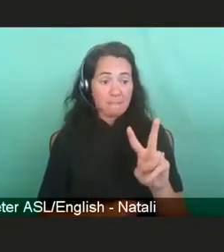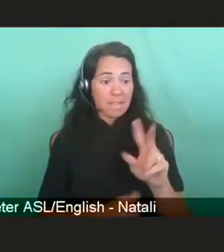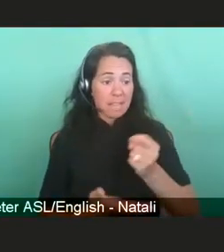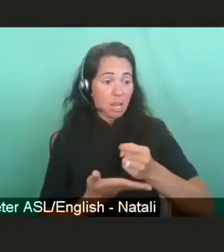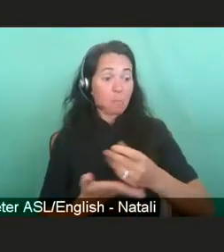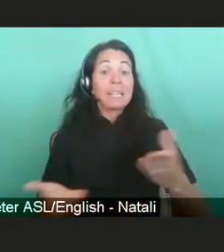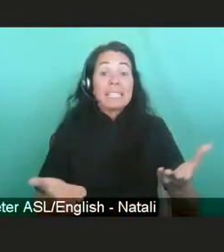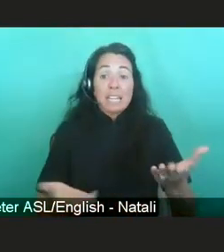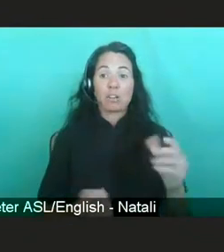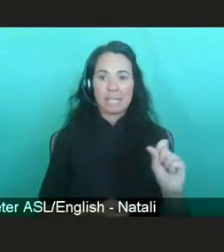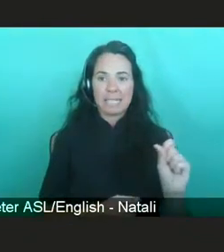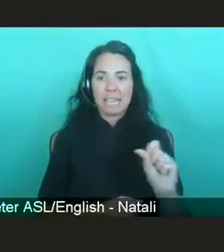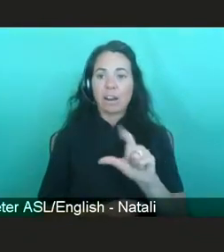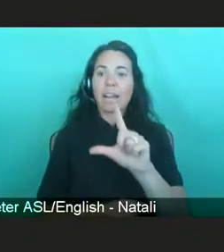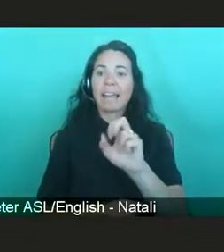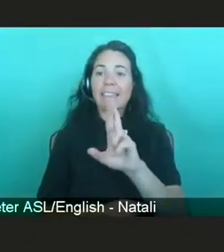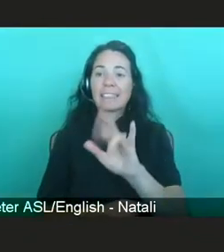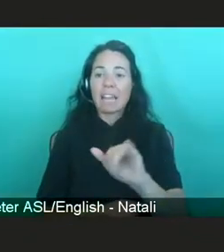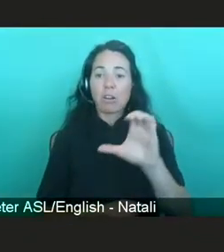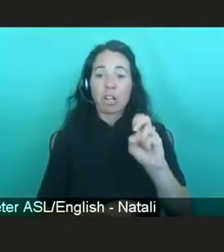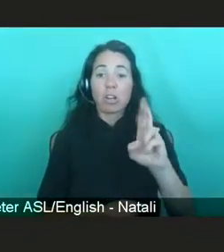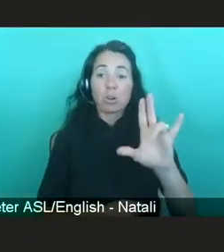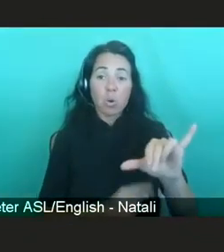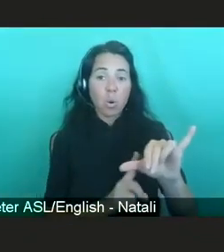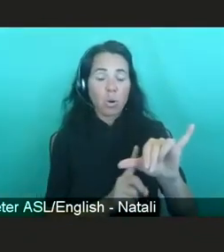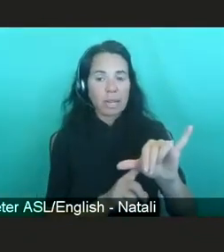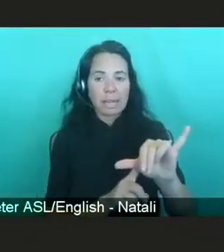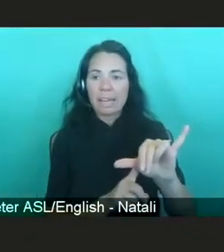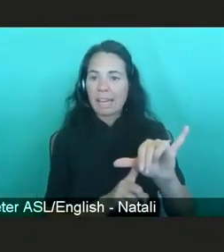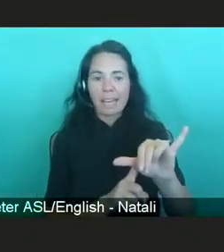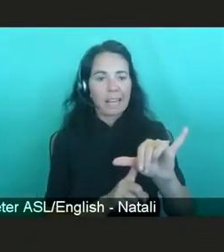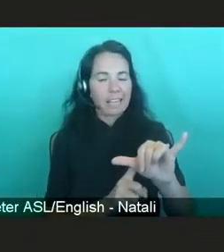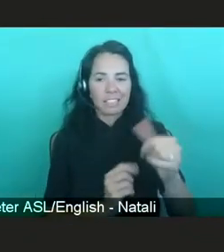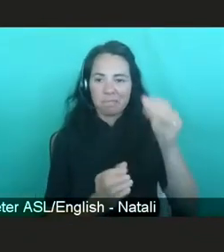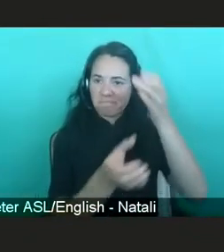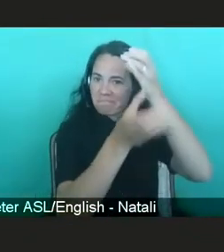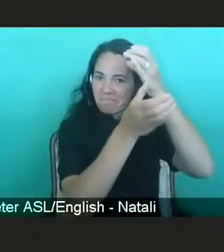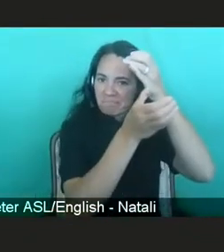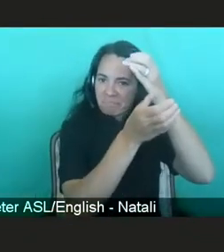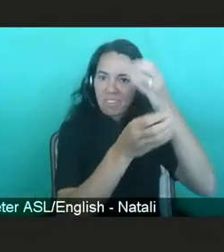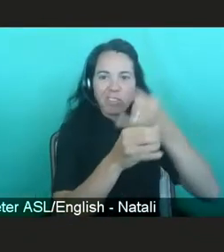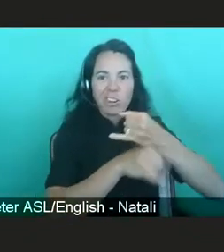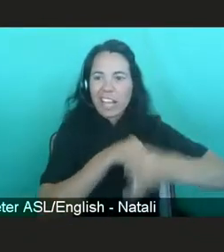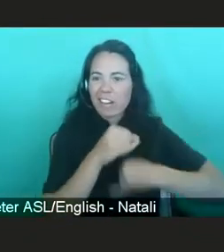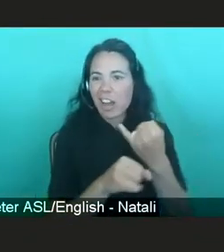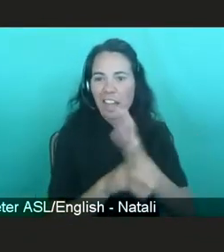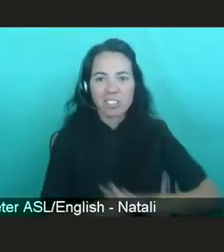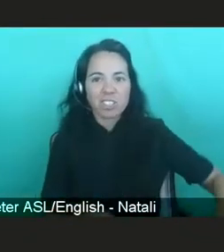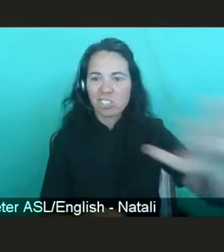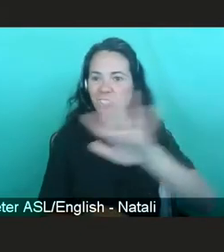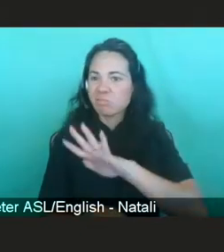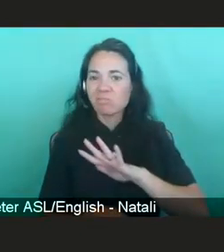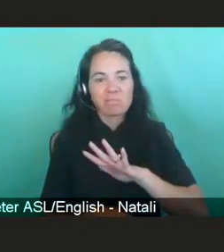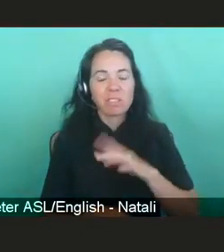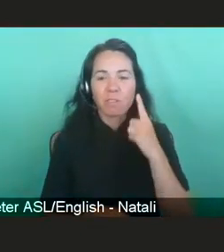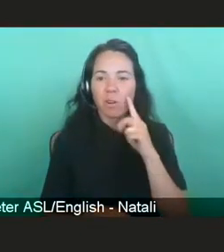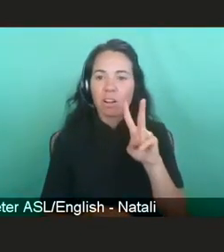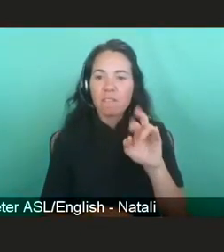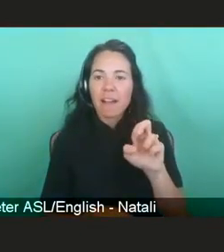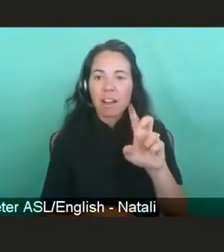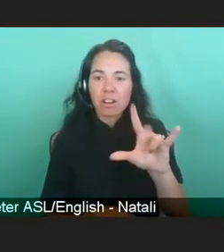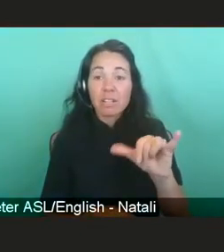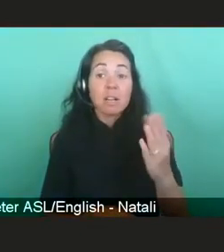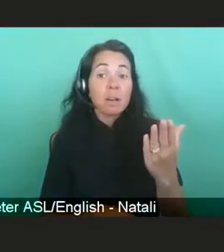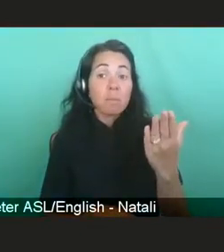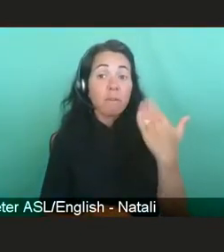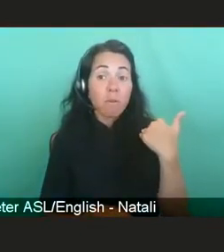incredibly important. Larry is an internationally renowned expert in virology. He was the former president and director of the Fred Hutch. His